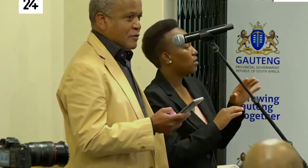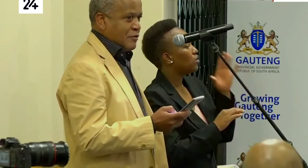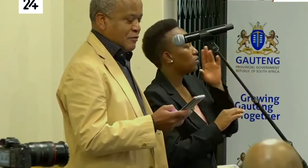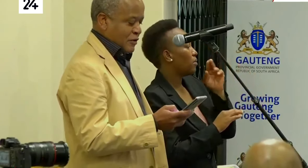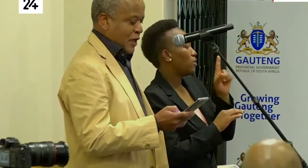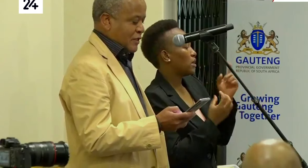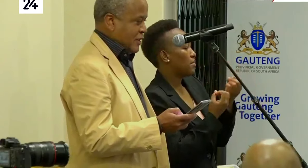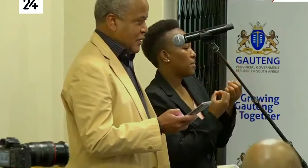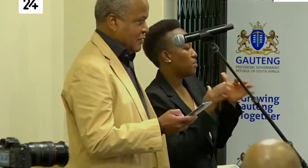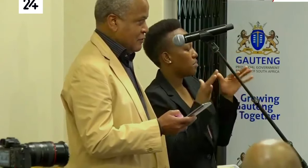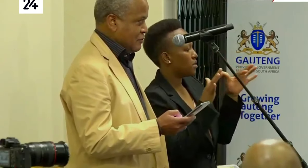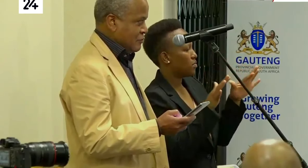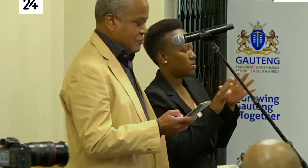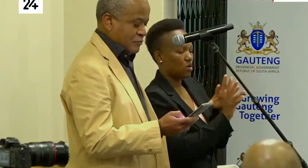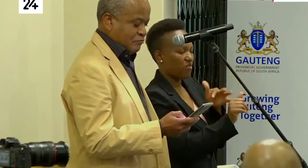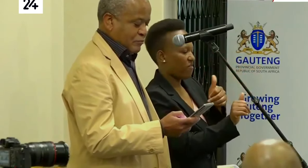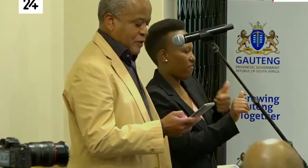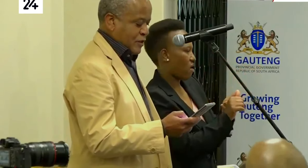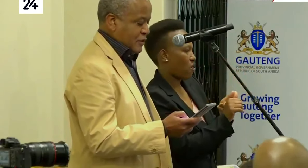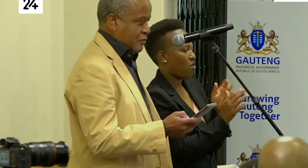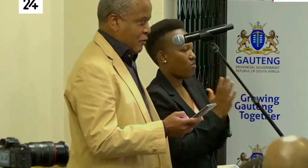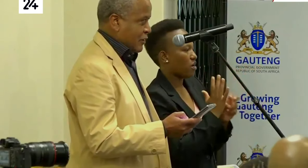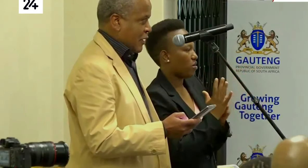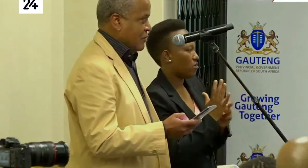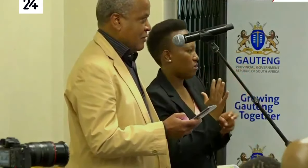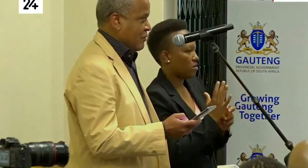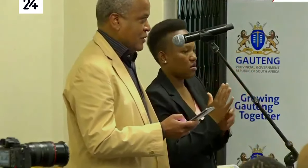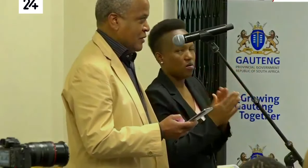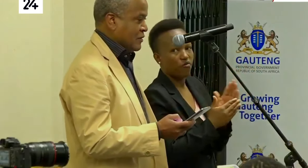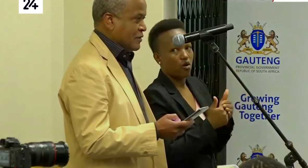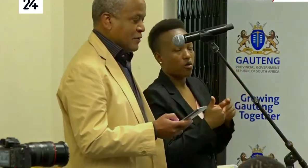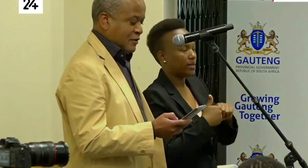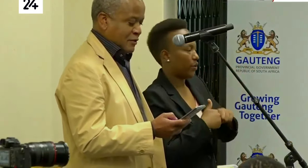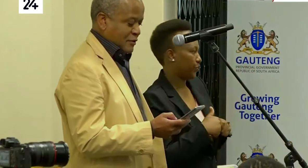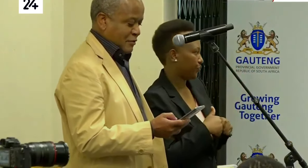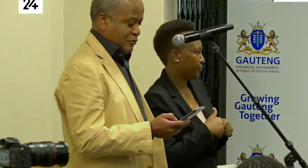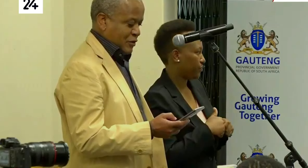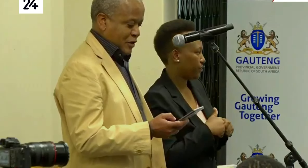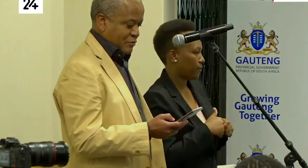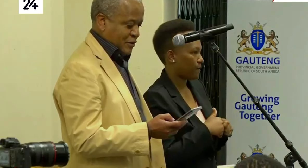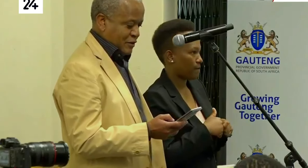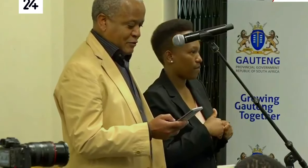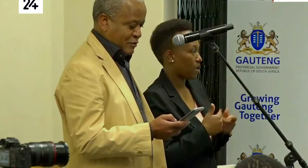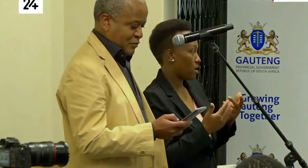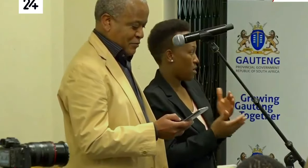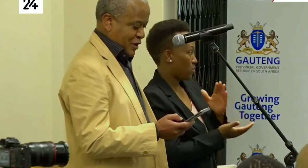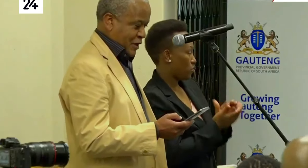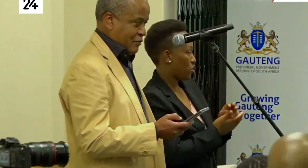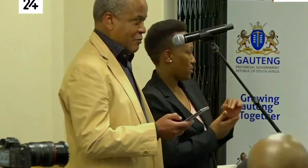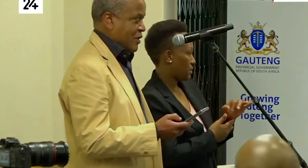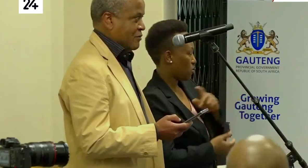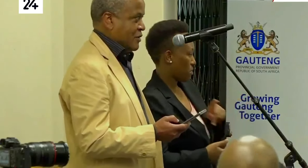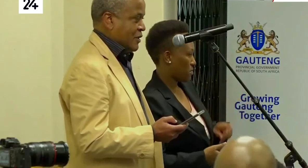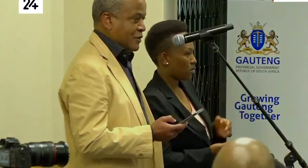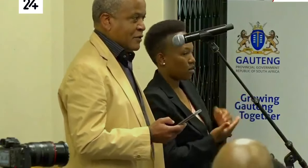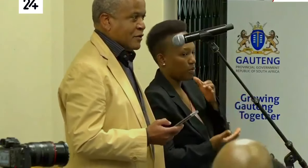not adhering to the lockdown regulations. I'm sure the MEC or the premier can